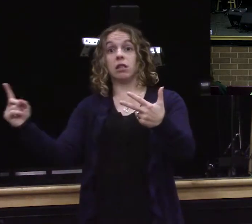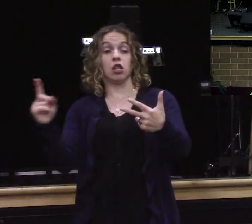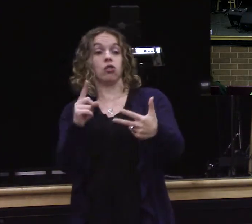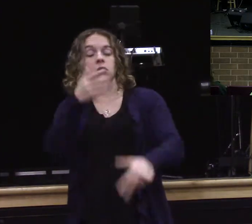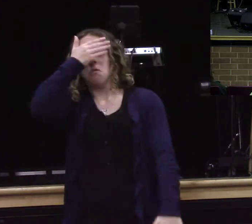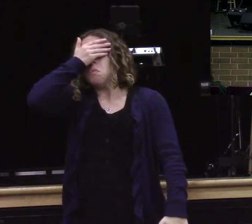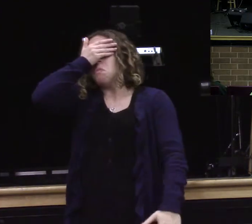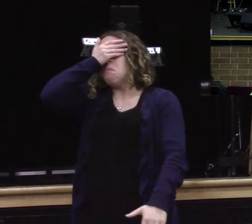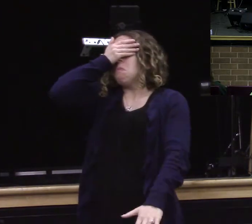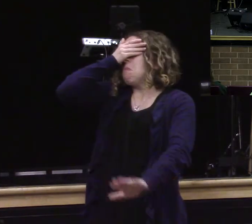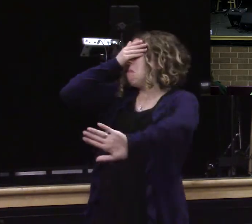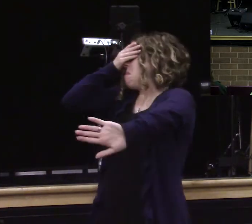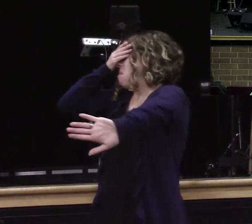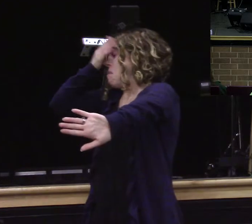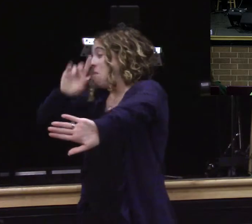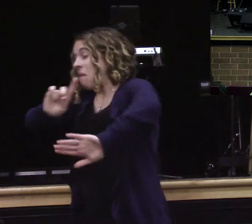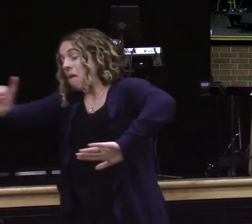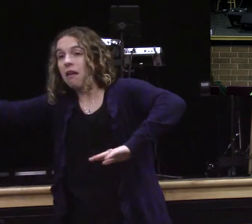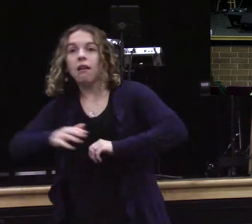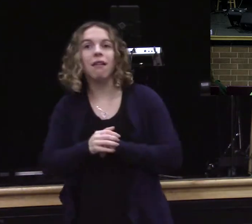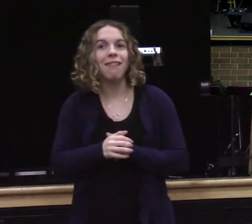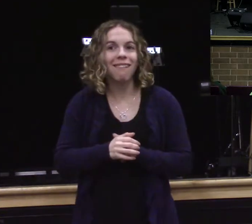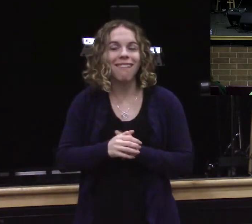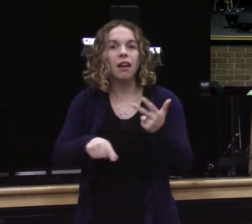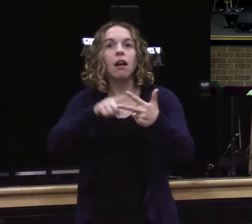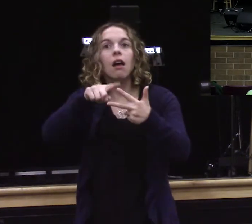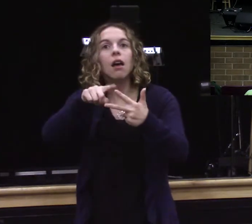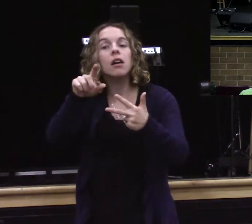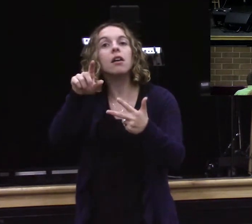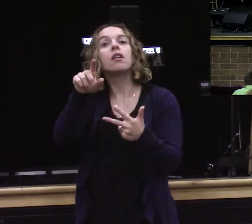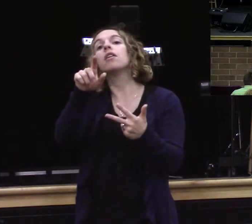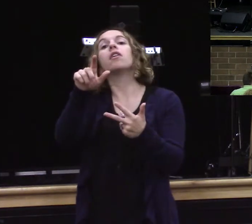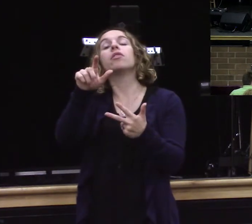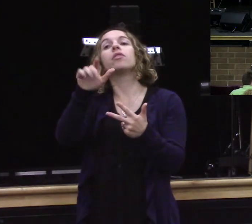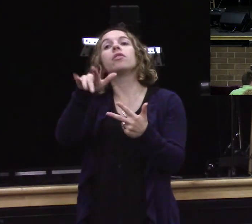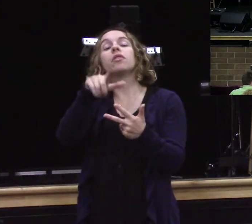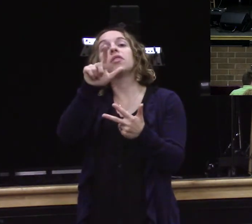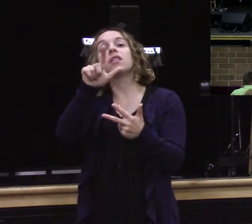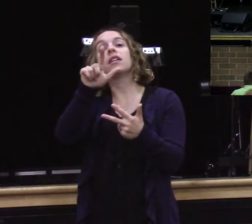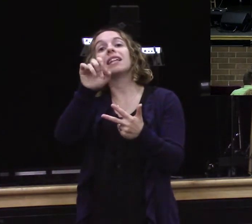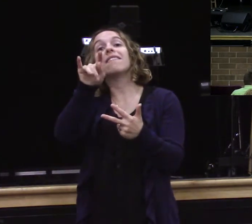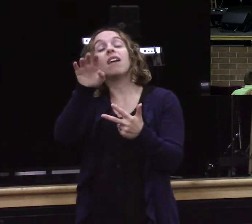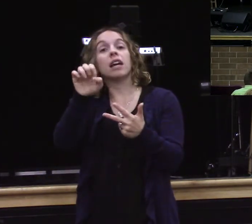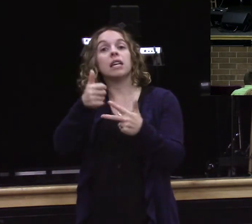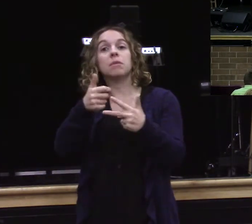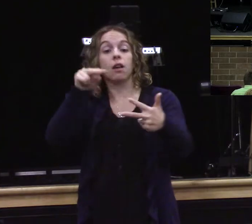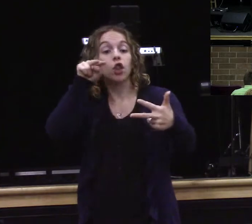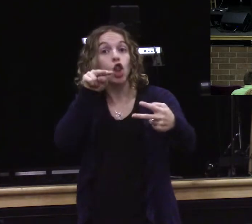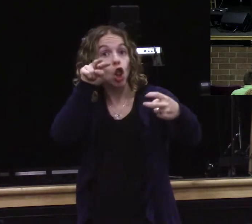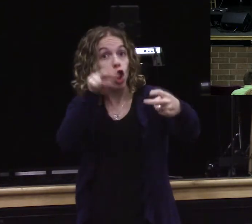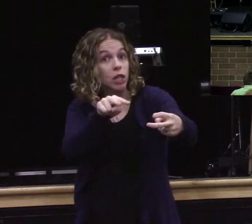but the third one figured out a way to bring help and healing one of my wife's prayers